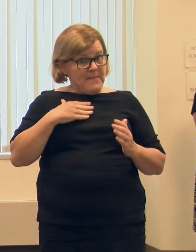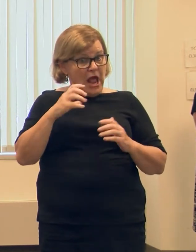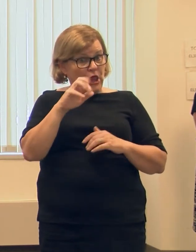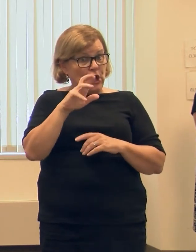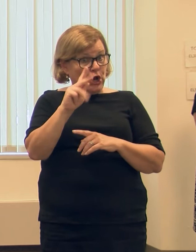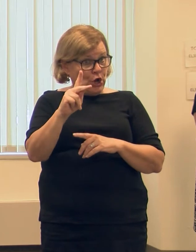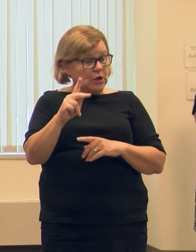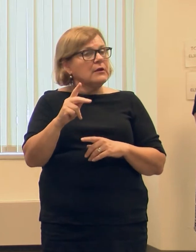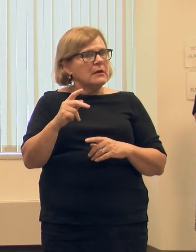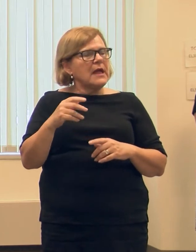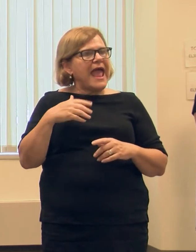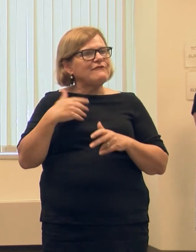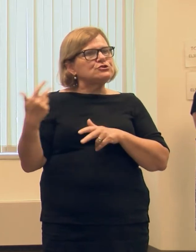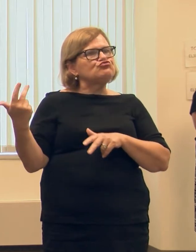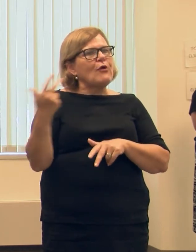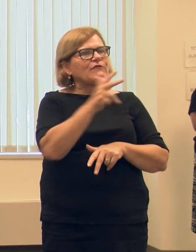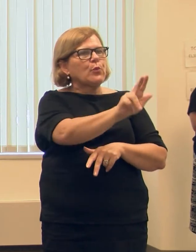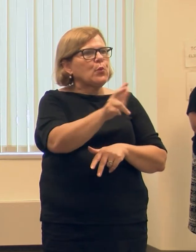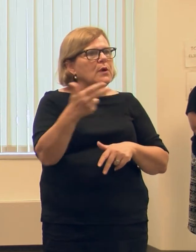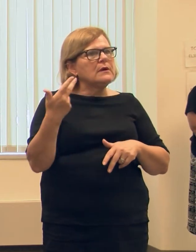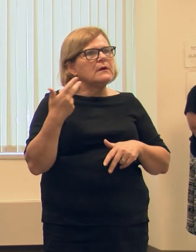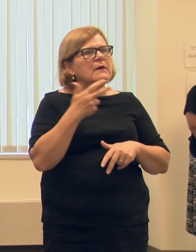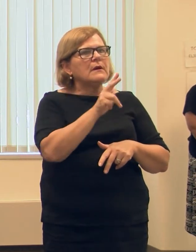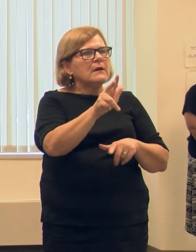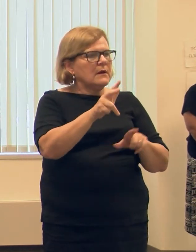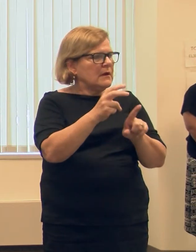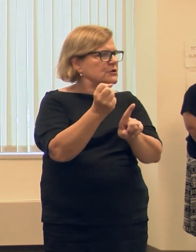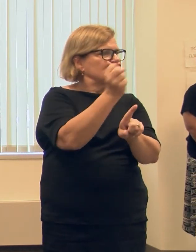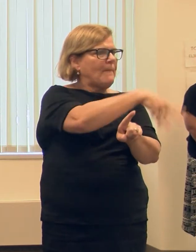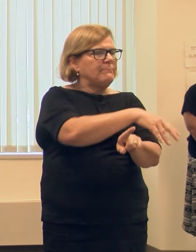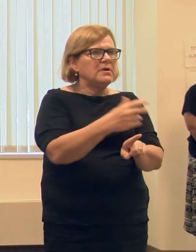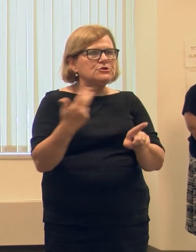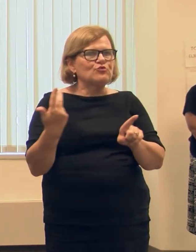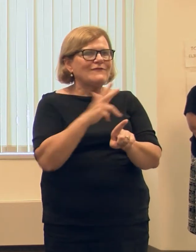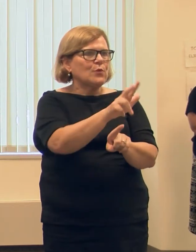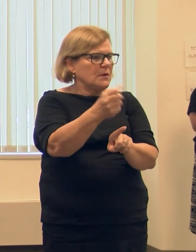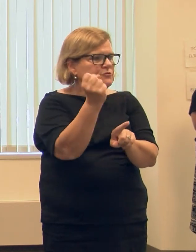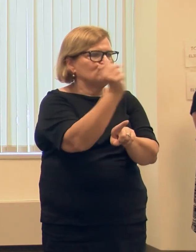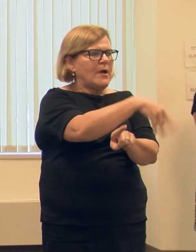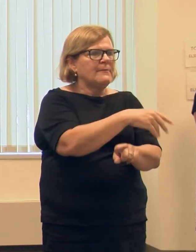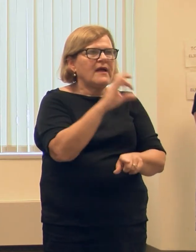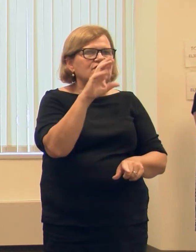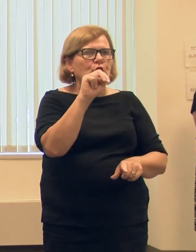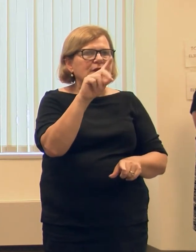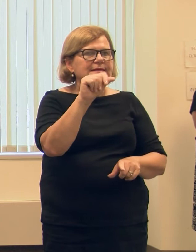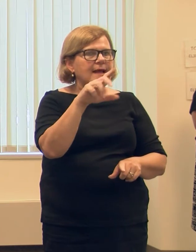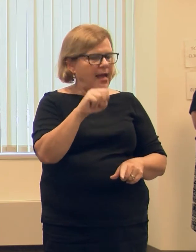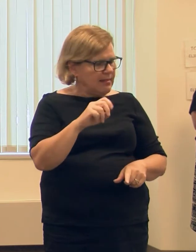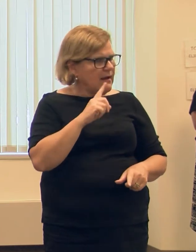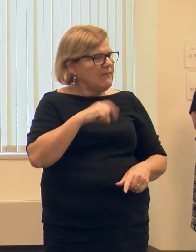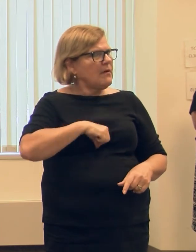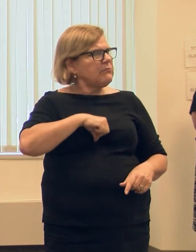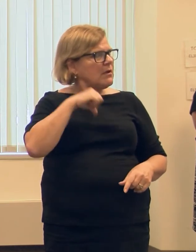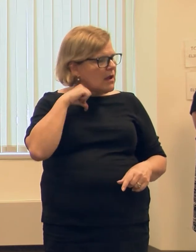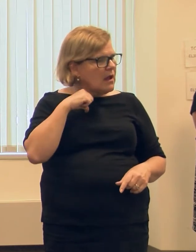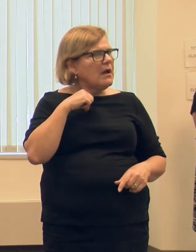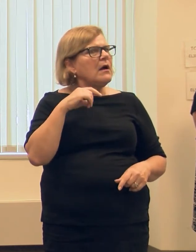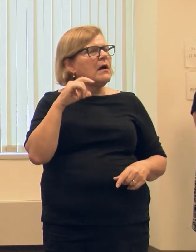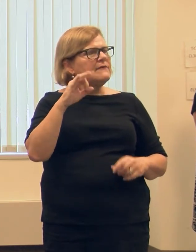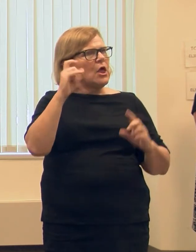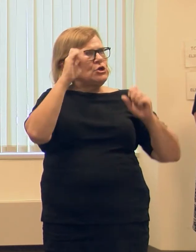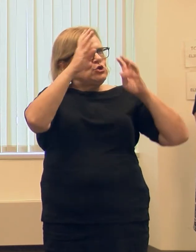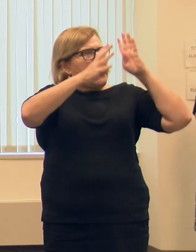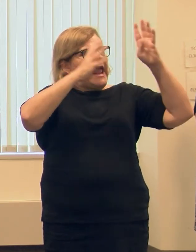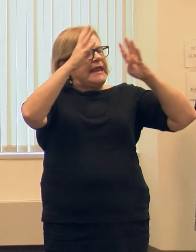even went as far as having drive-through voting in Ferndale. So I'm just, I'm always so proud of the